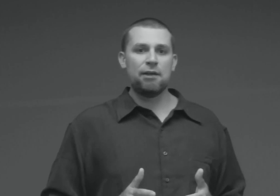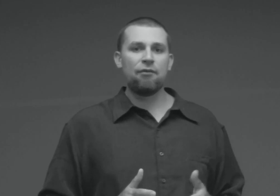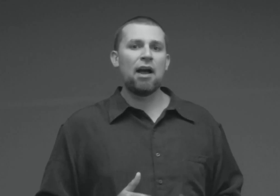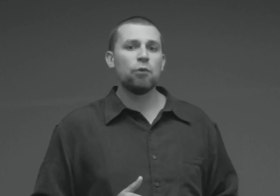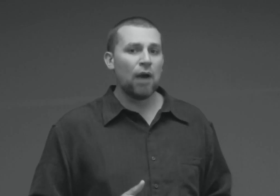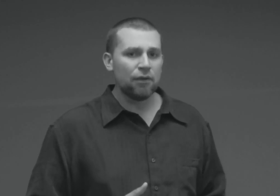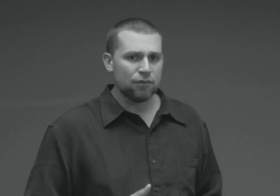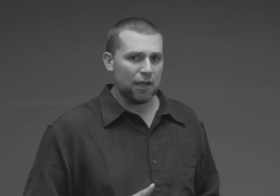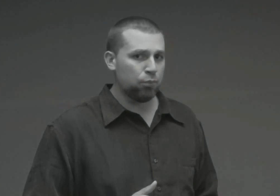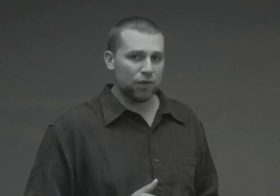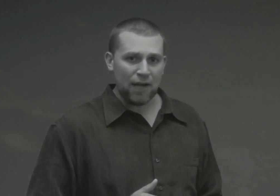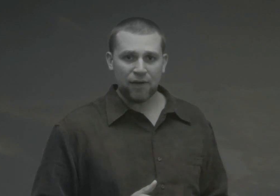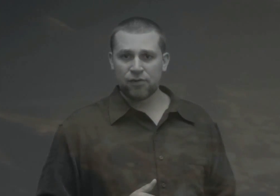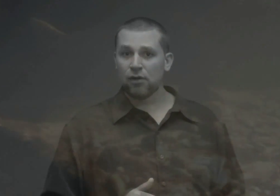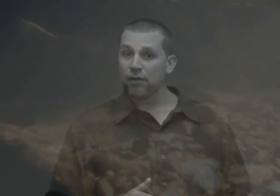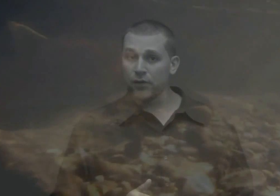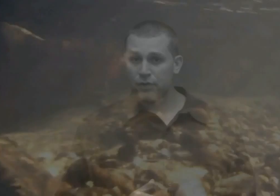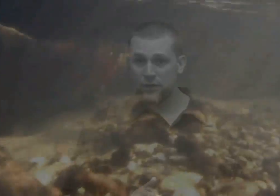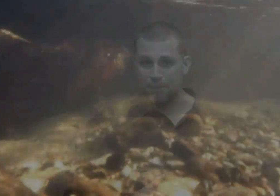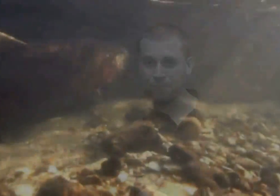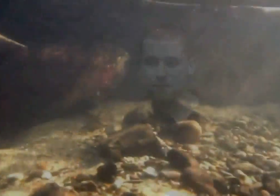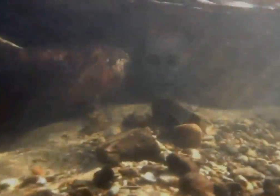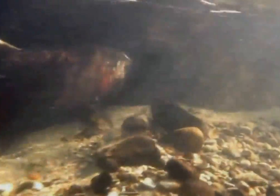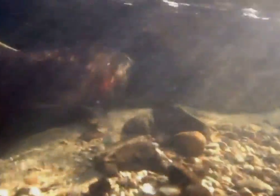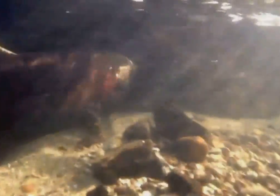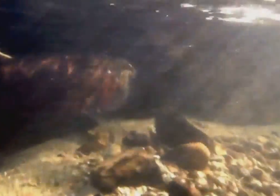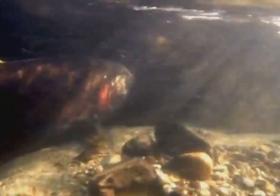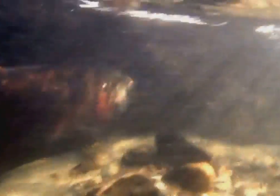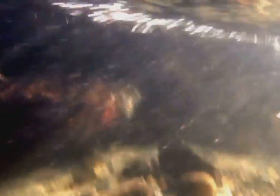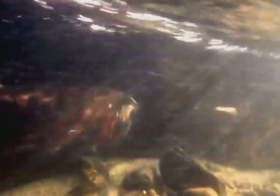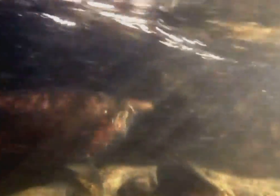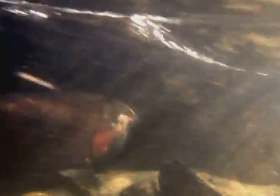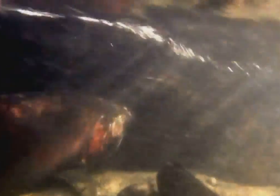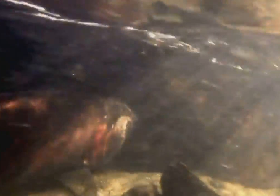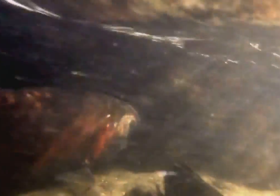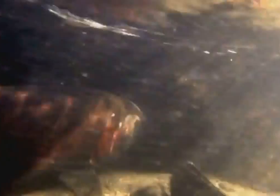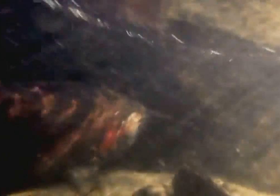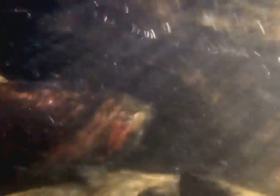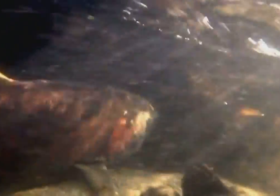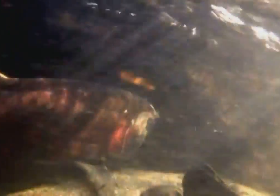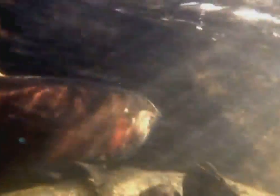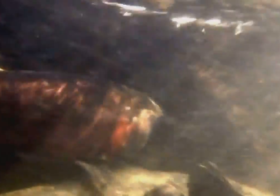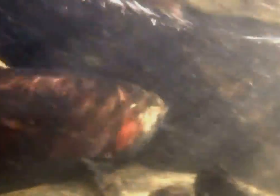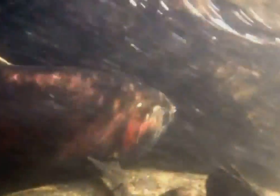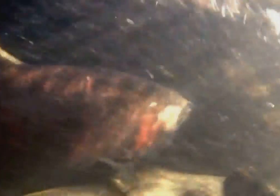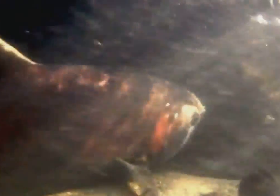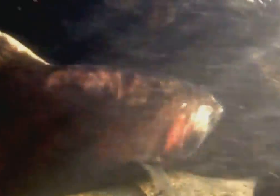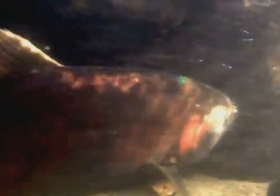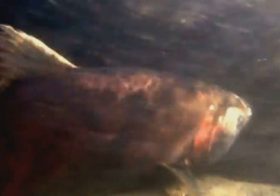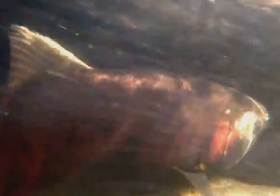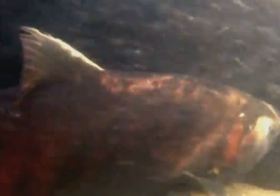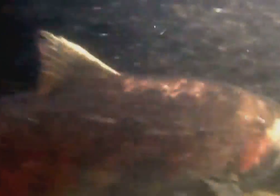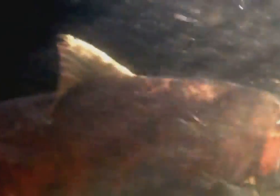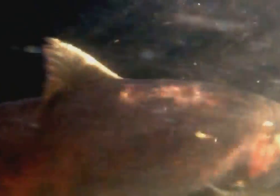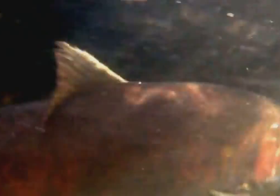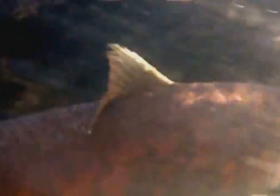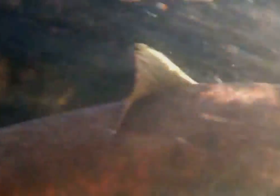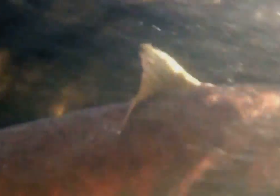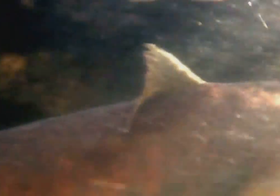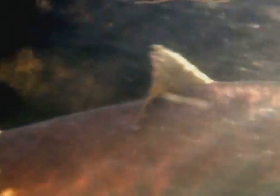find rest and protection on their journey, for they hide behind rocks and rock formations where the current is not